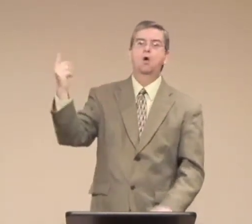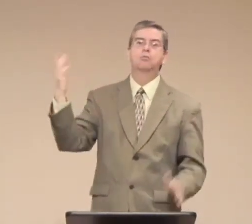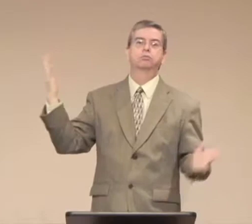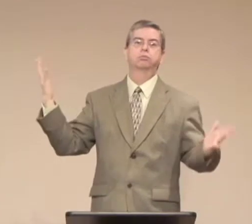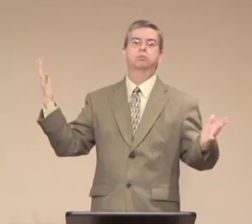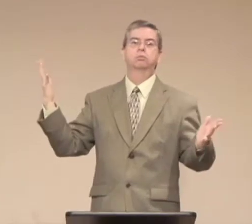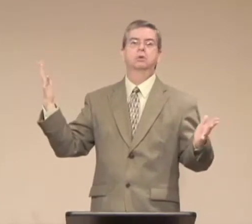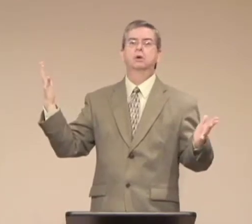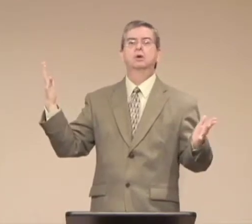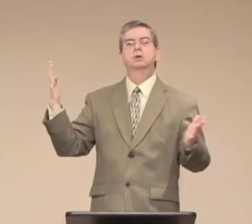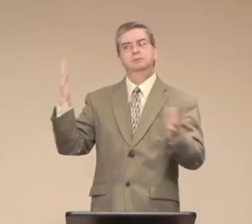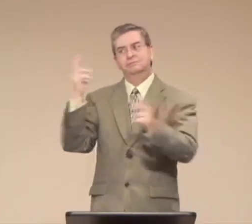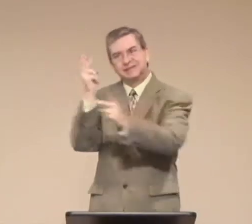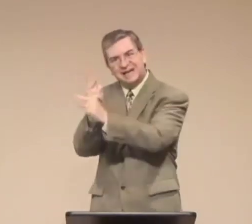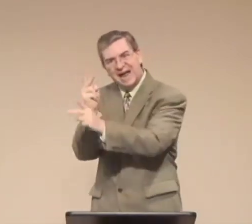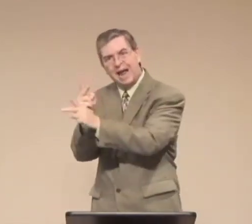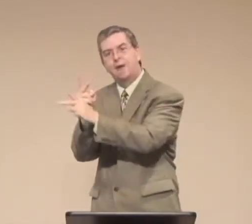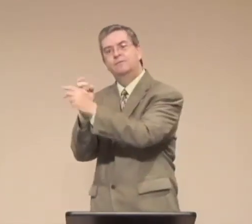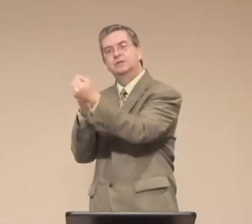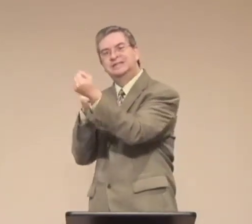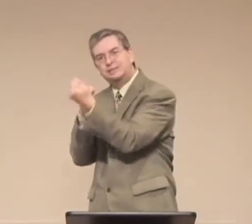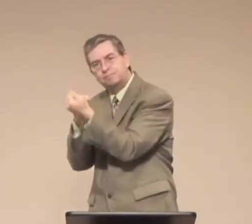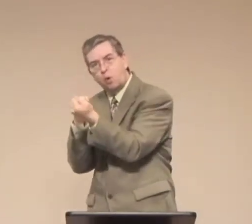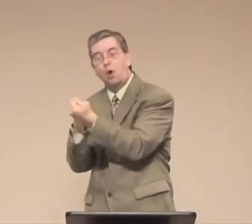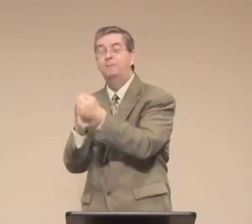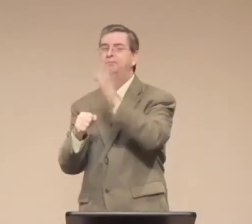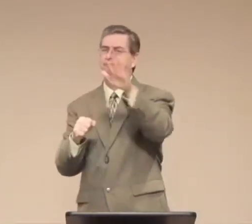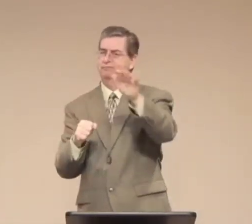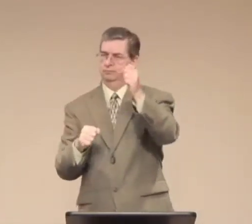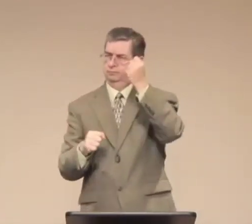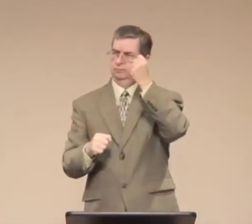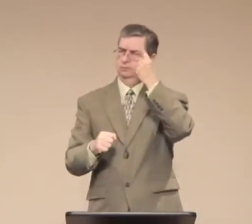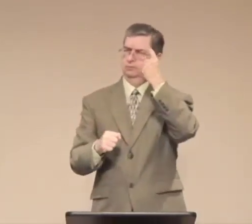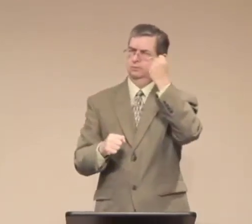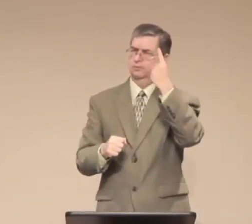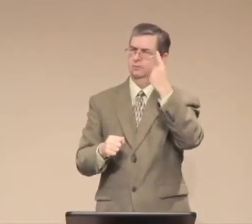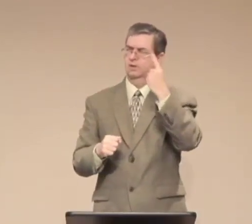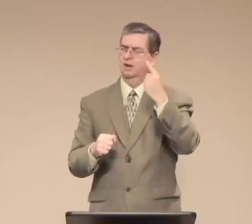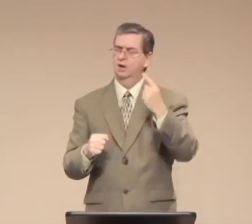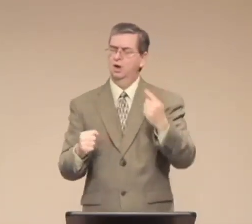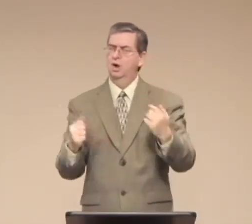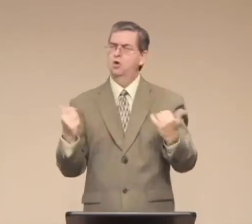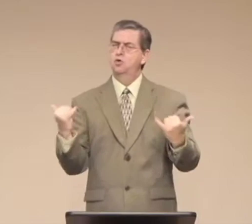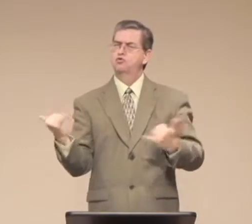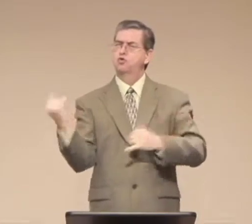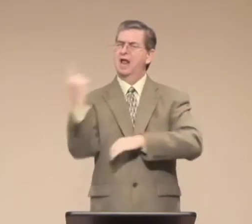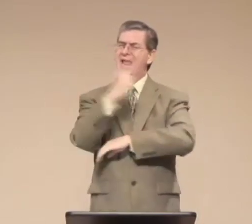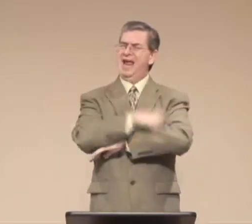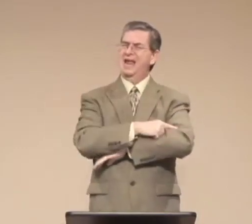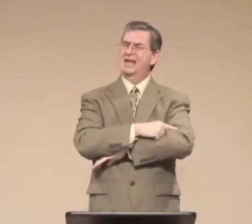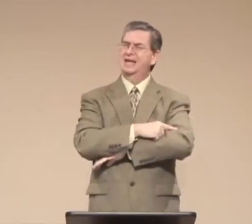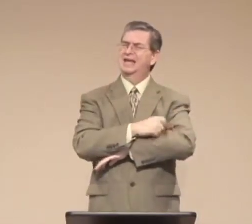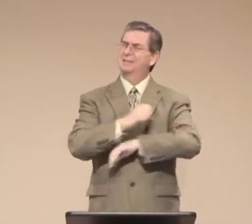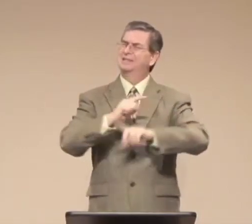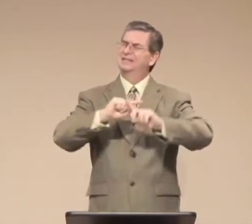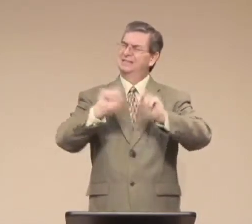If John had not taken her in, she would have been a widow. And she would have had no way to take care of herself.